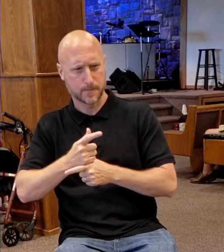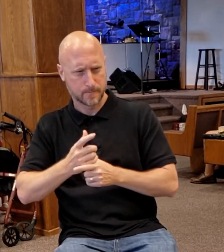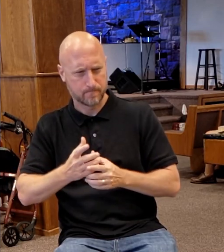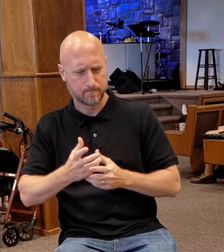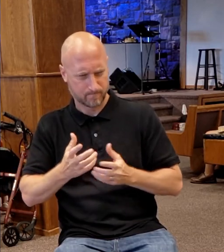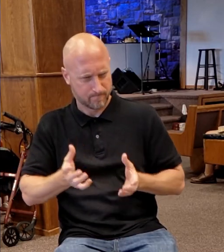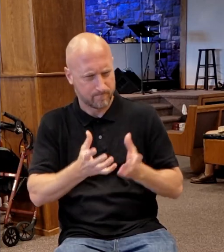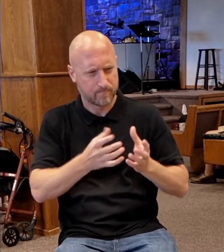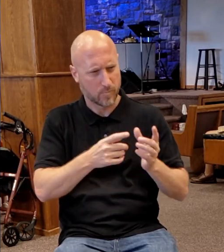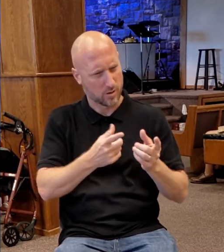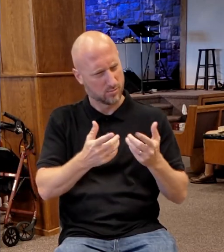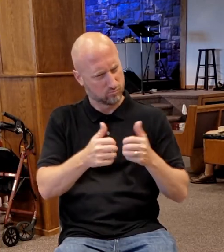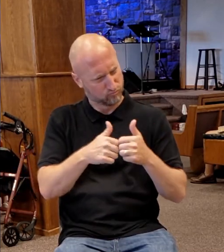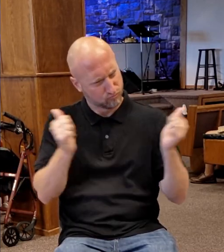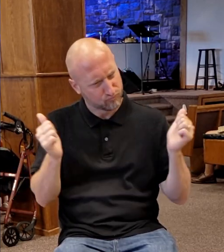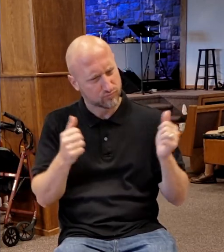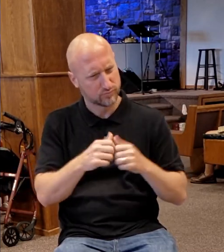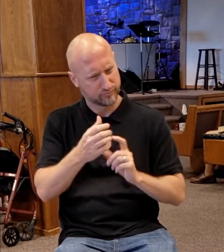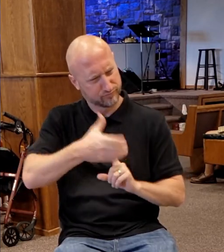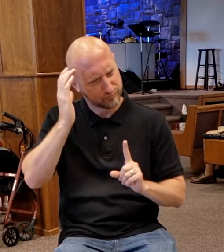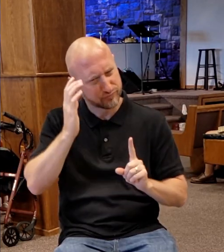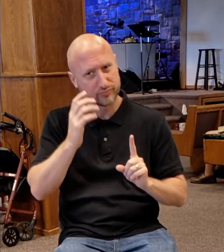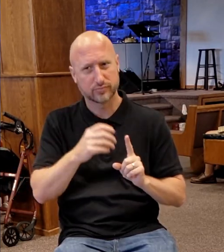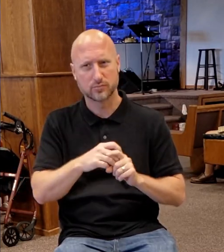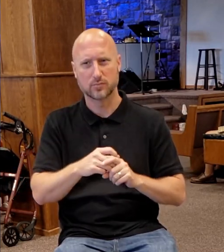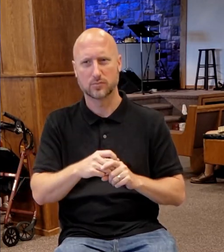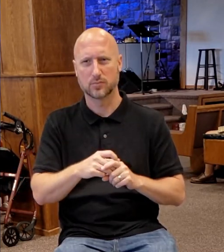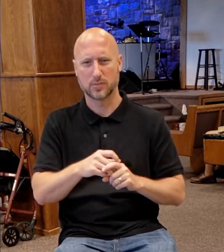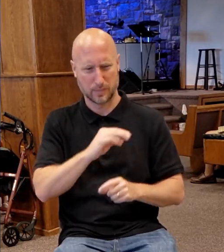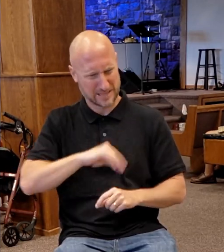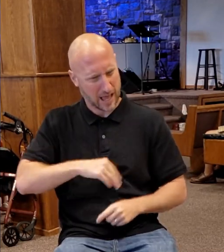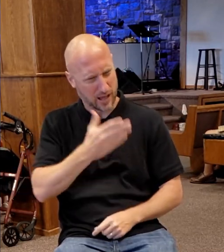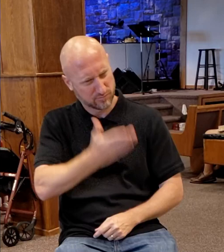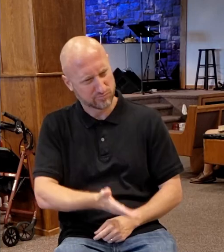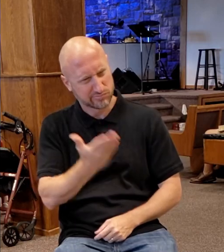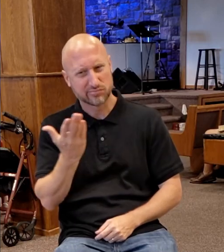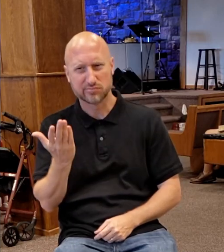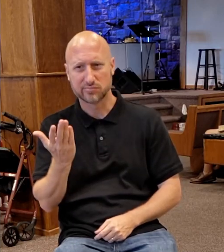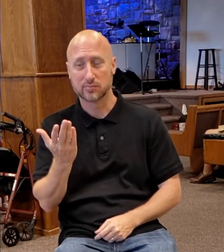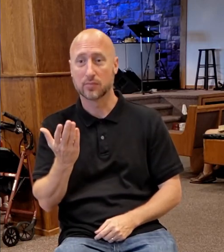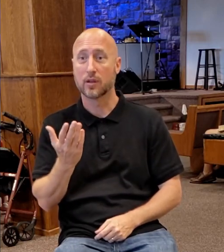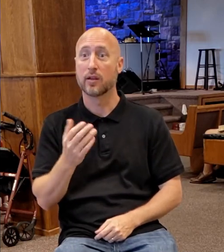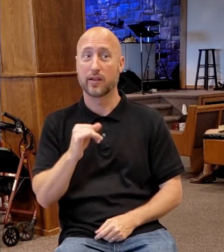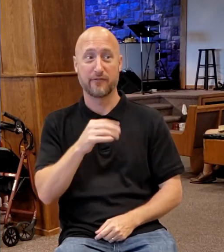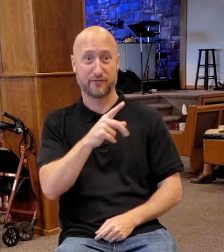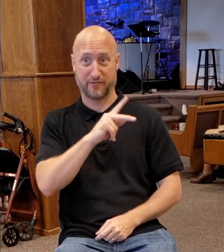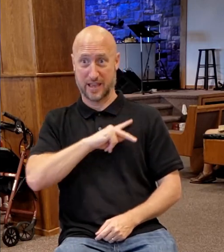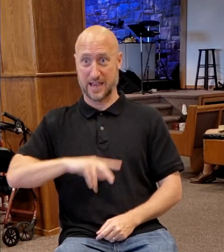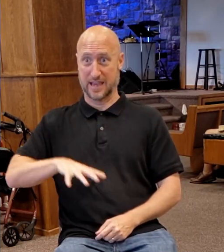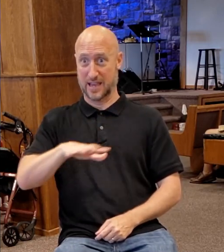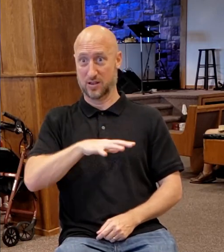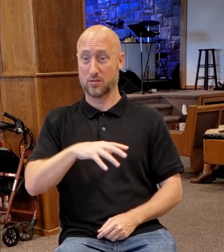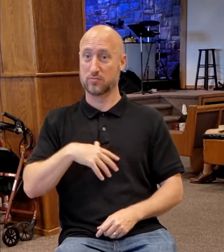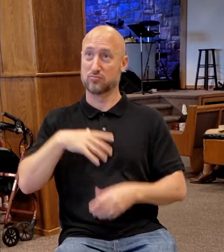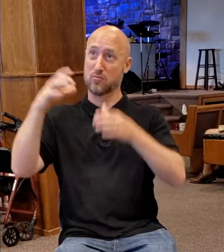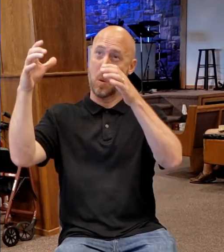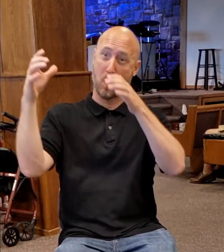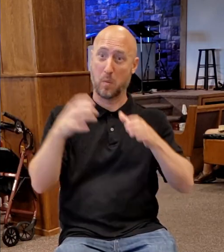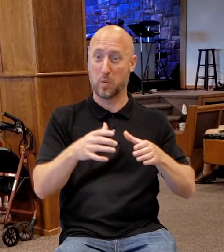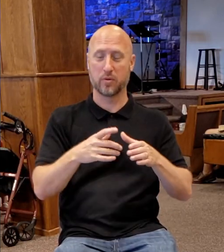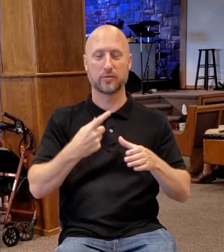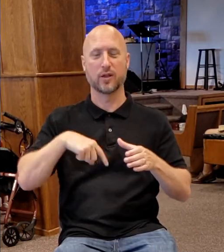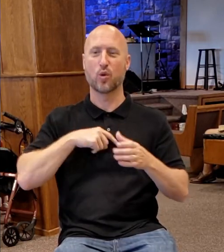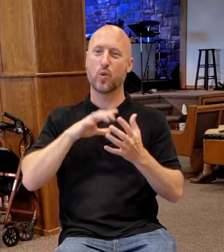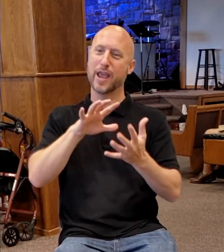Of course, they must be thinking, hey, he gets the kingdom. We're in there somewhere. We're part of the inheritance. He's our older brother. Whatever they're thinking,